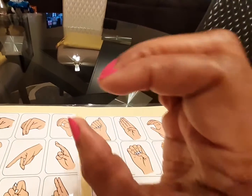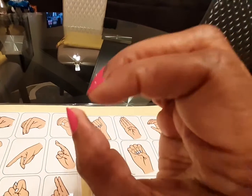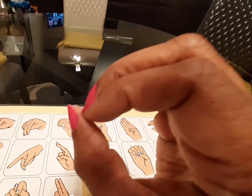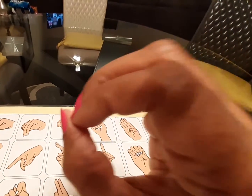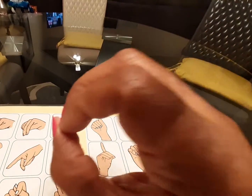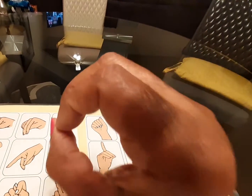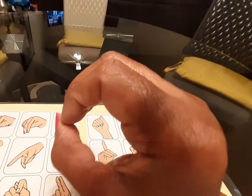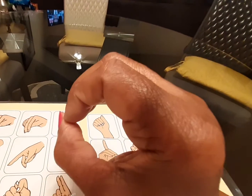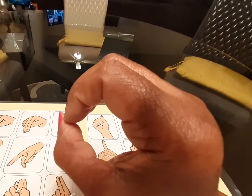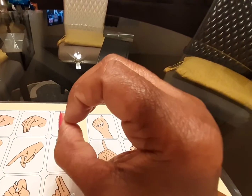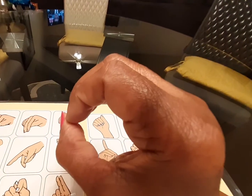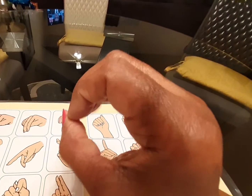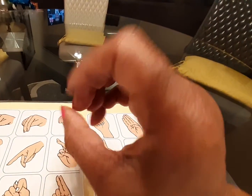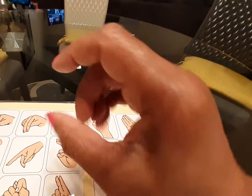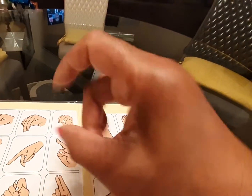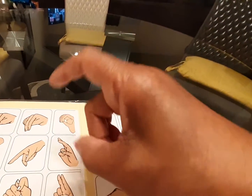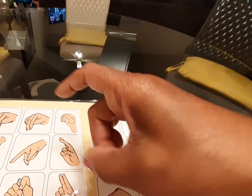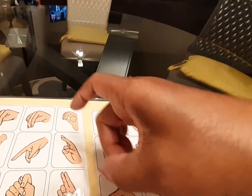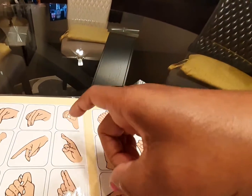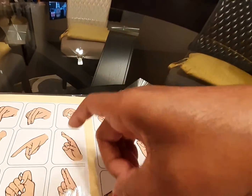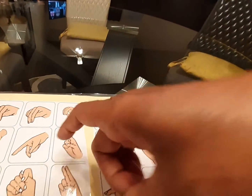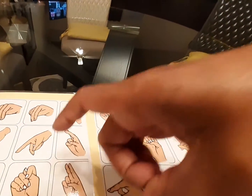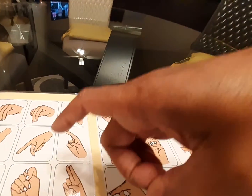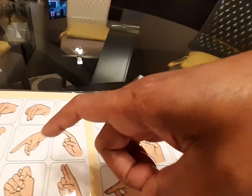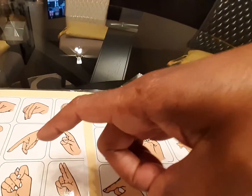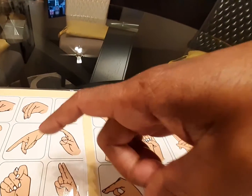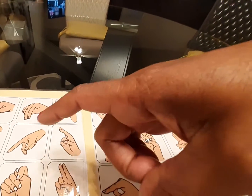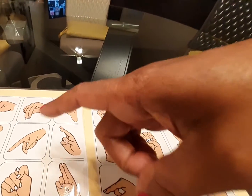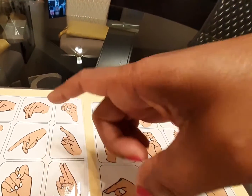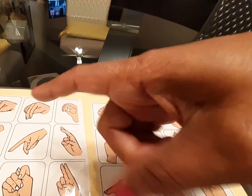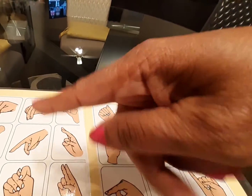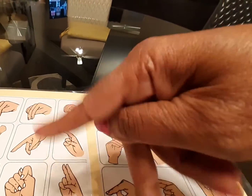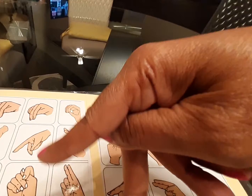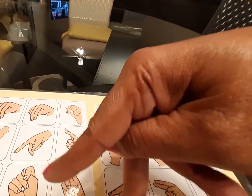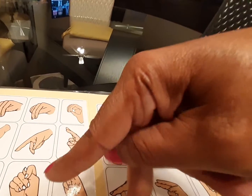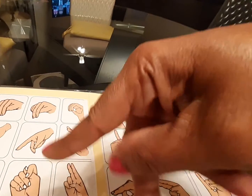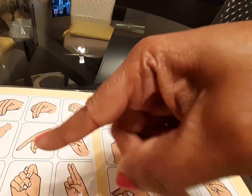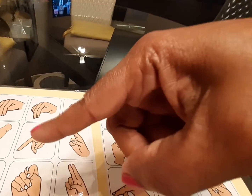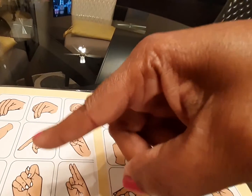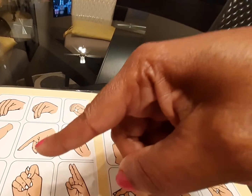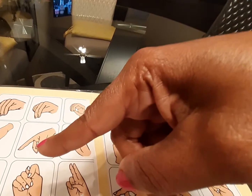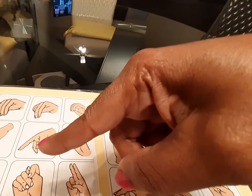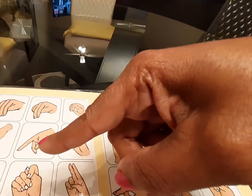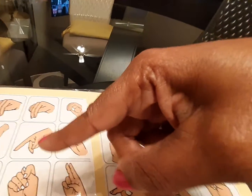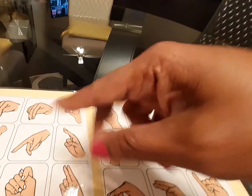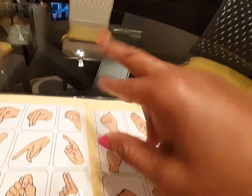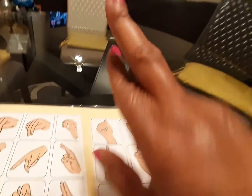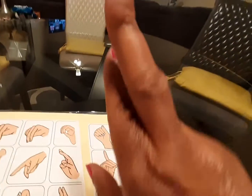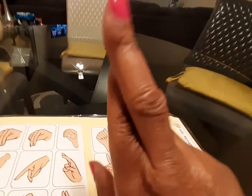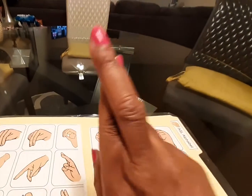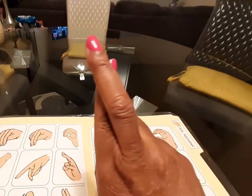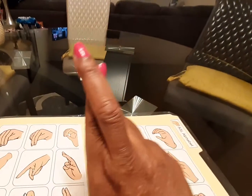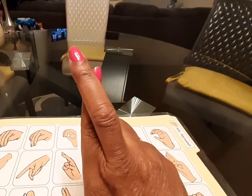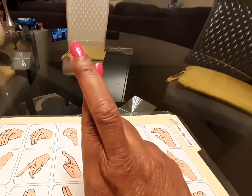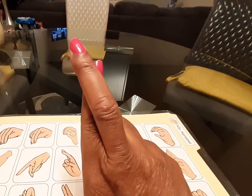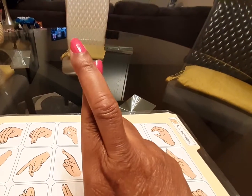O, P, E, Q, R,